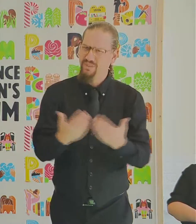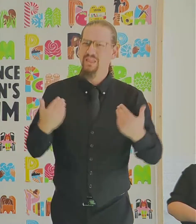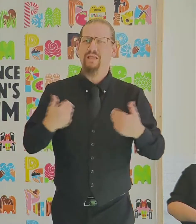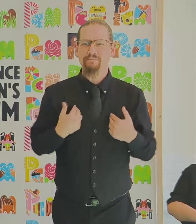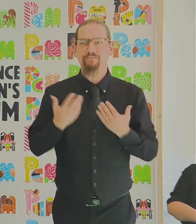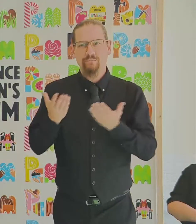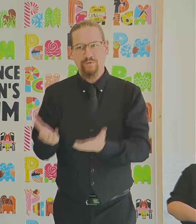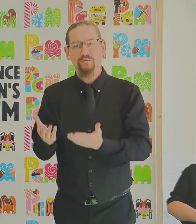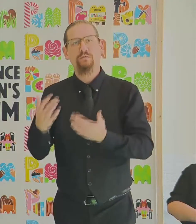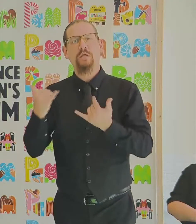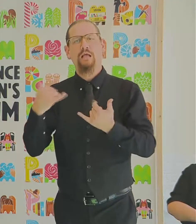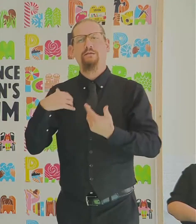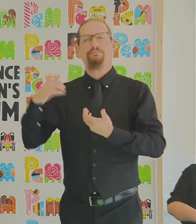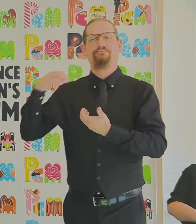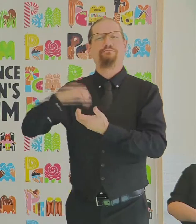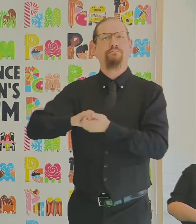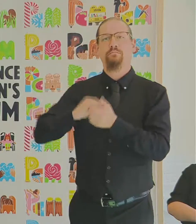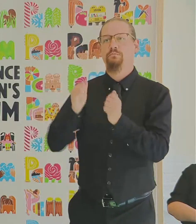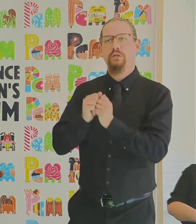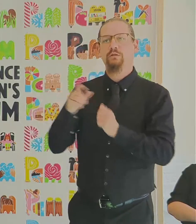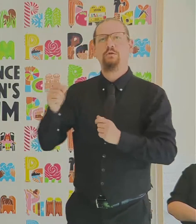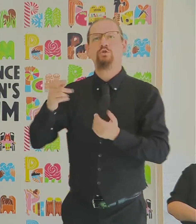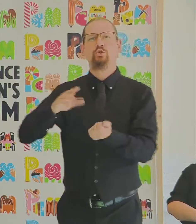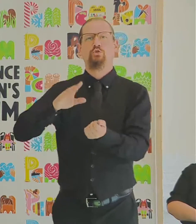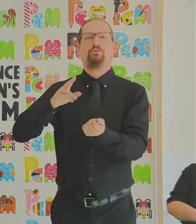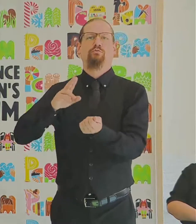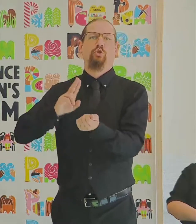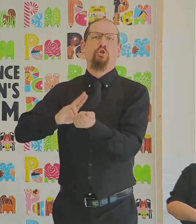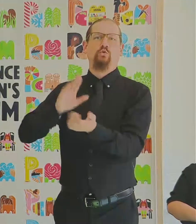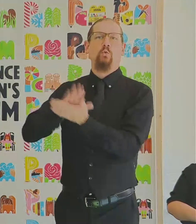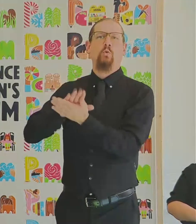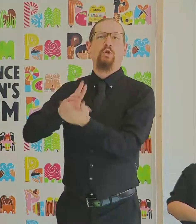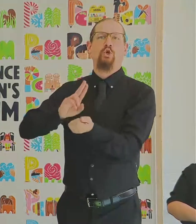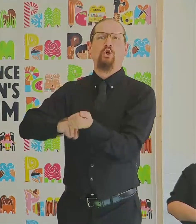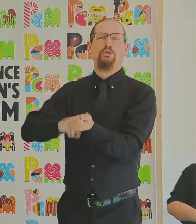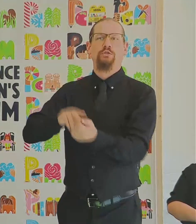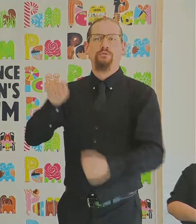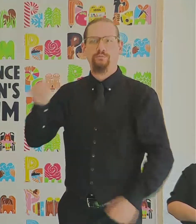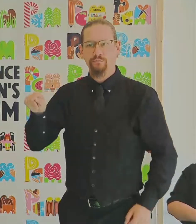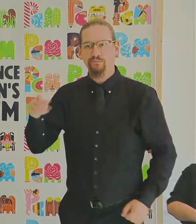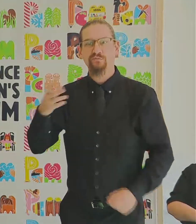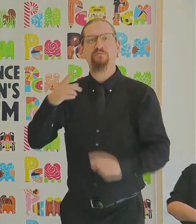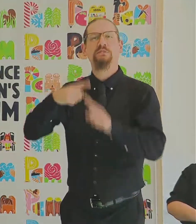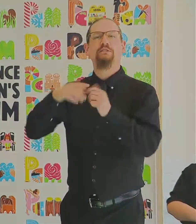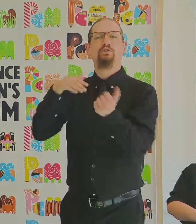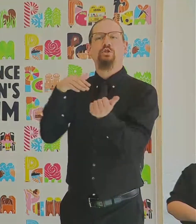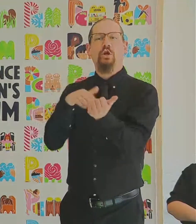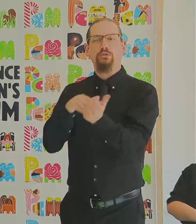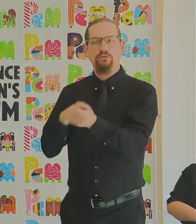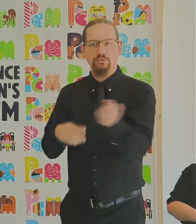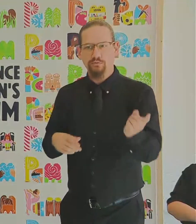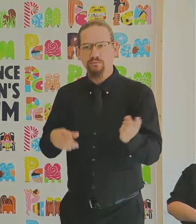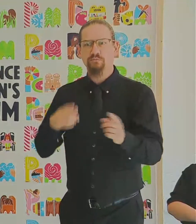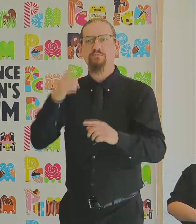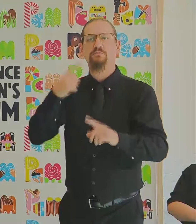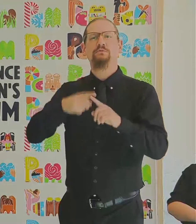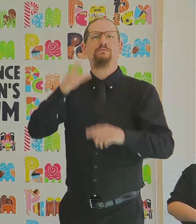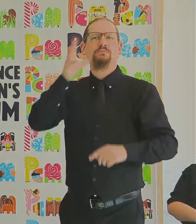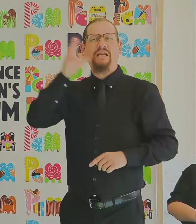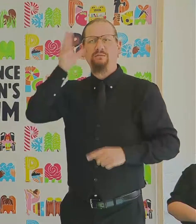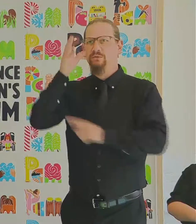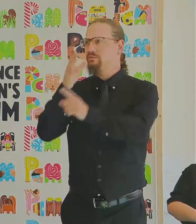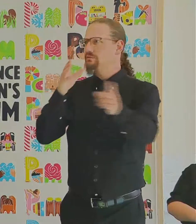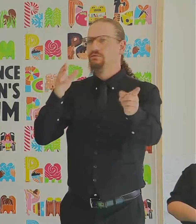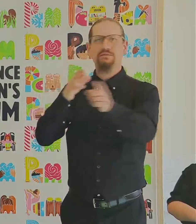nurse teachers to deliver this vaccine to our patients in the medical home. Certainly, parents have many questions, and for my